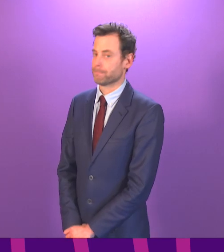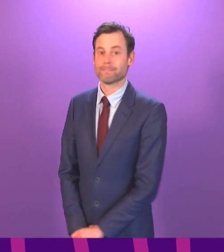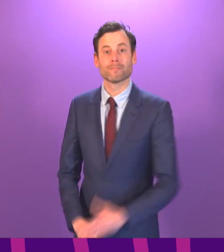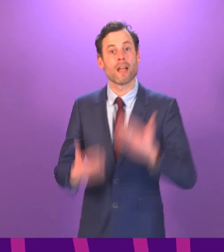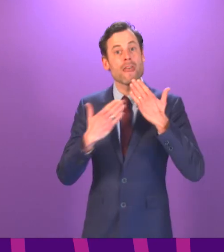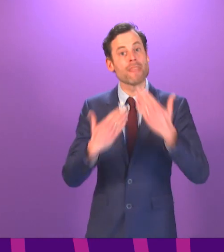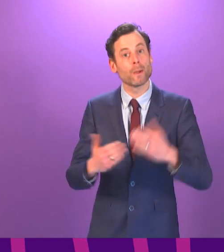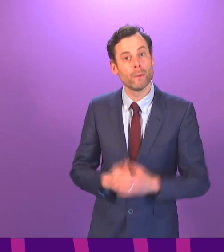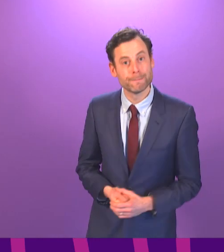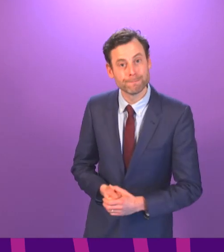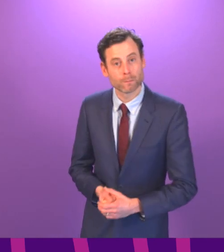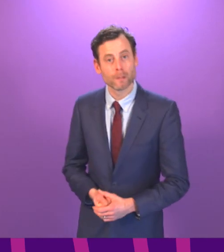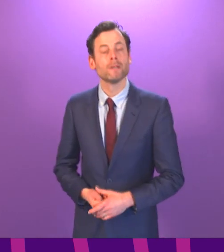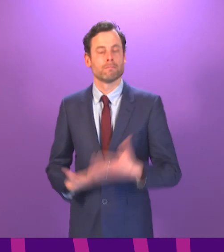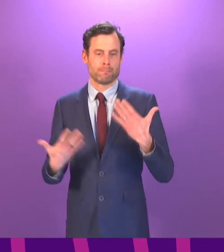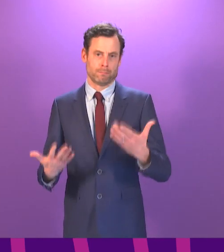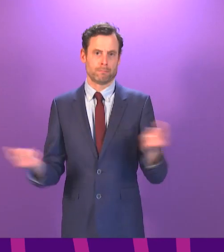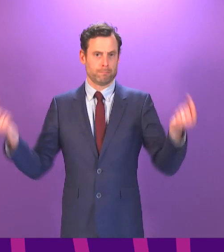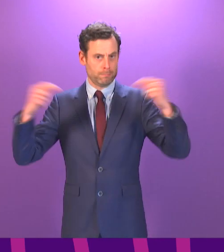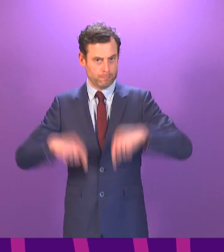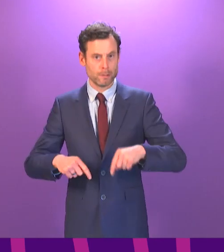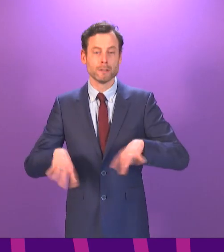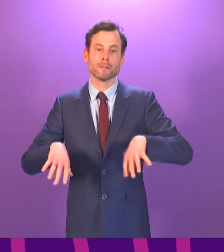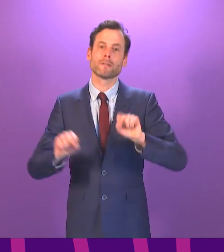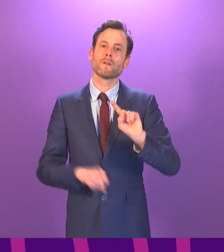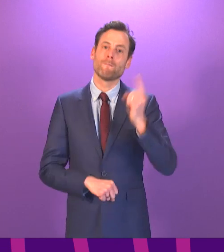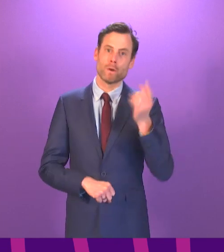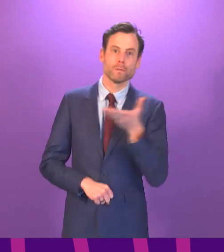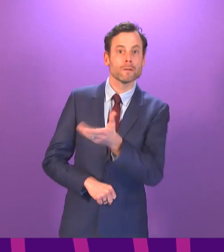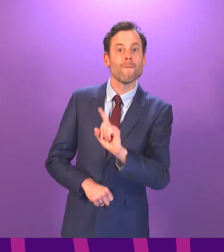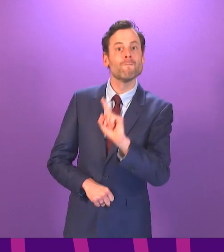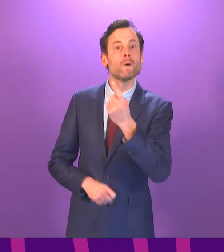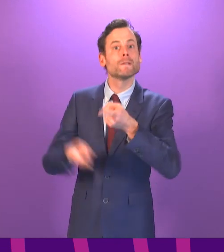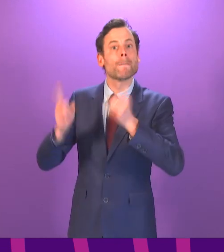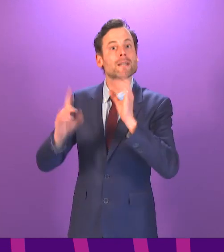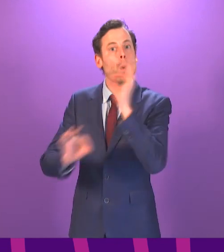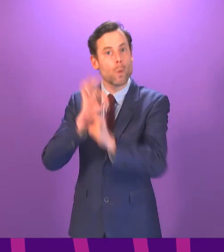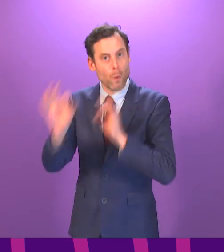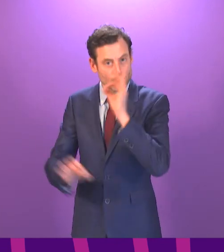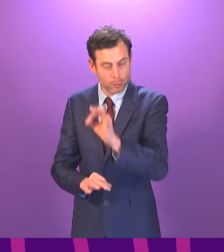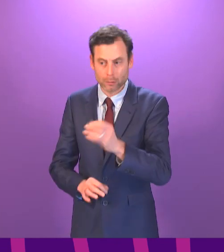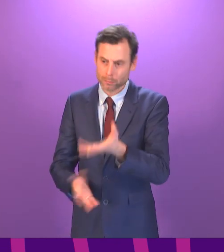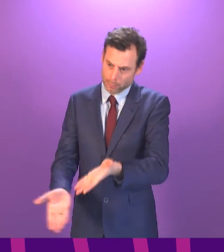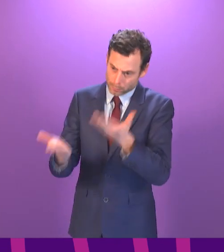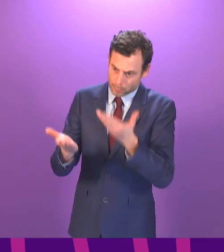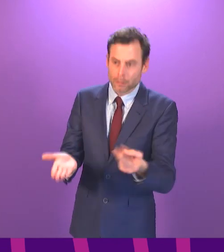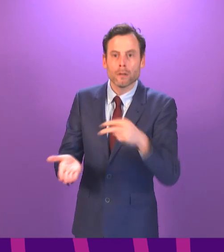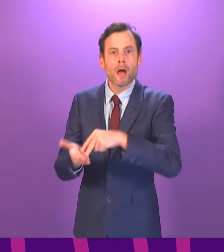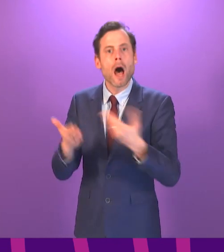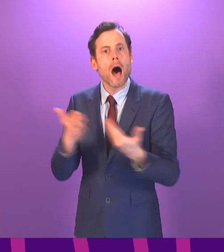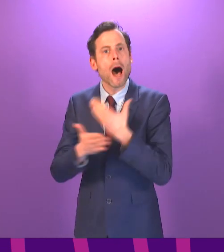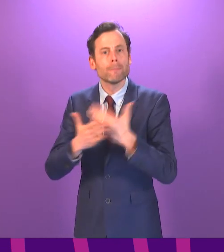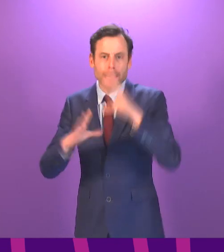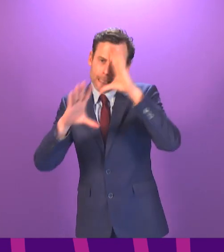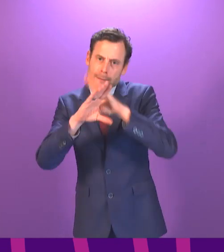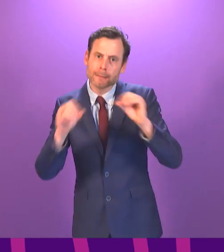Thank you colleagues. start business this afternoon with the First Minister's questions. Before we turn to the questions, I invite the First Minister to update Parliament on